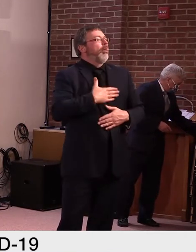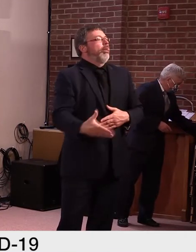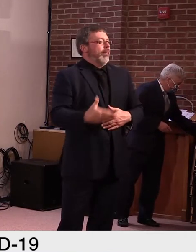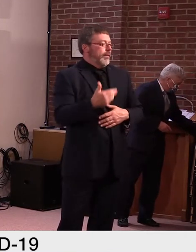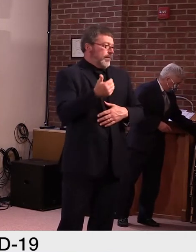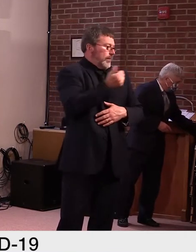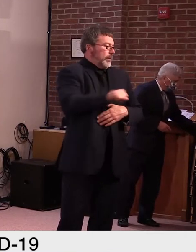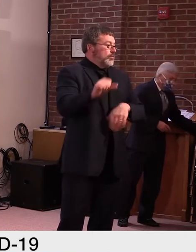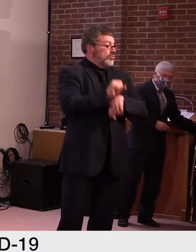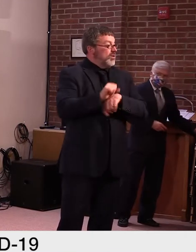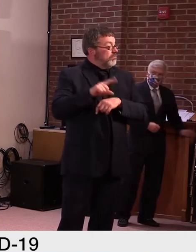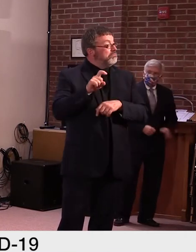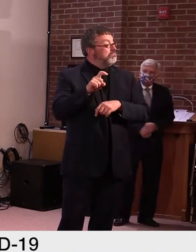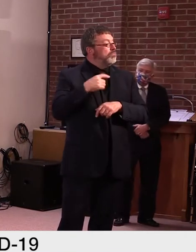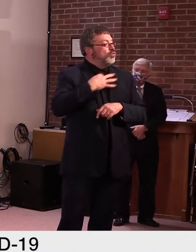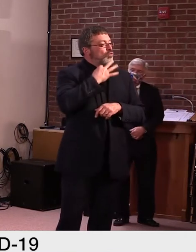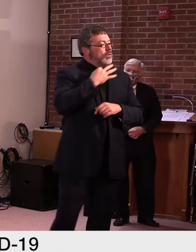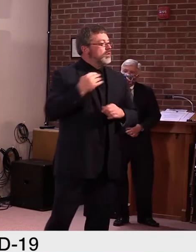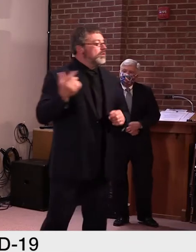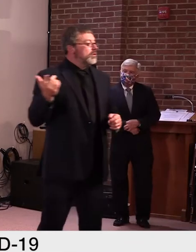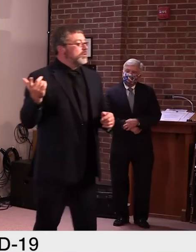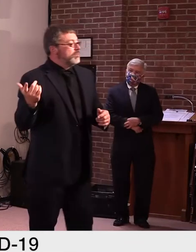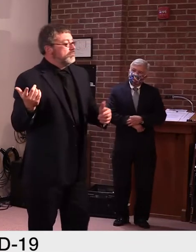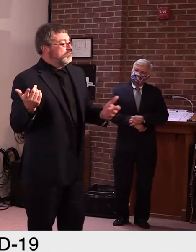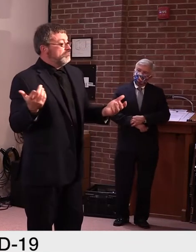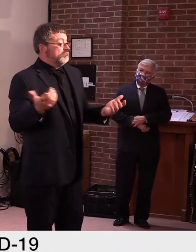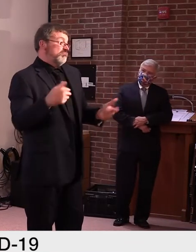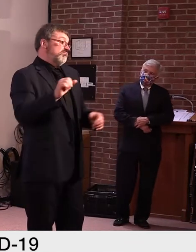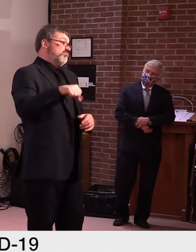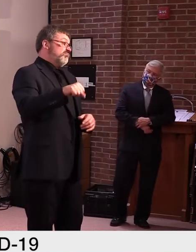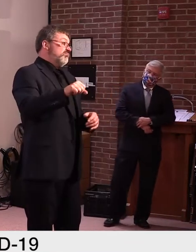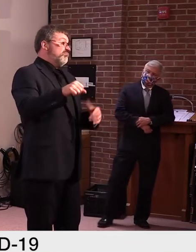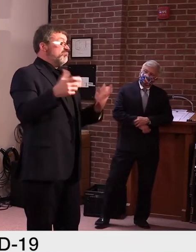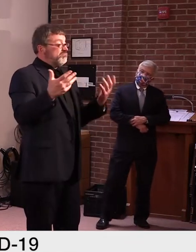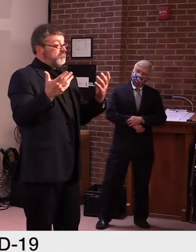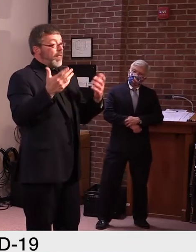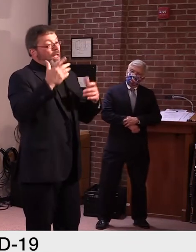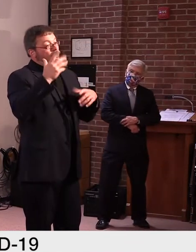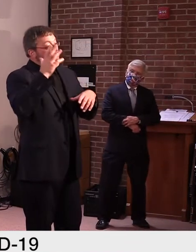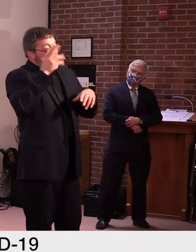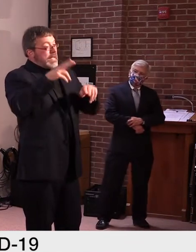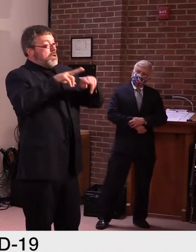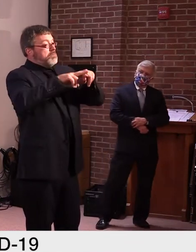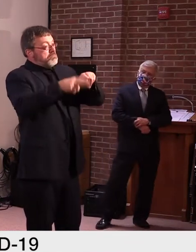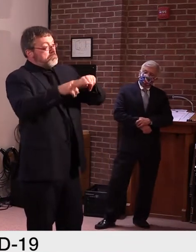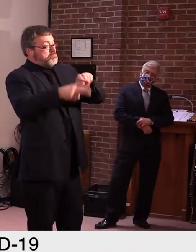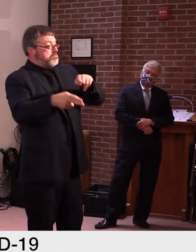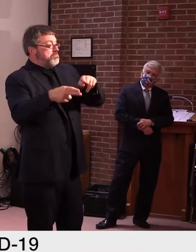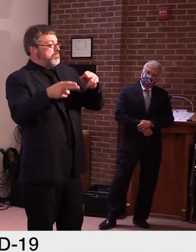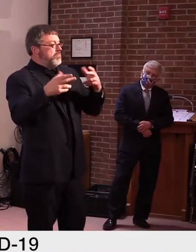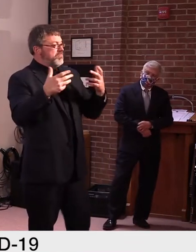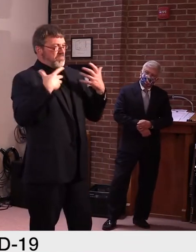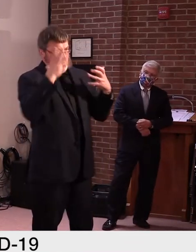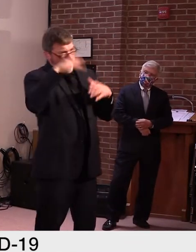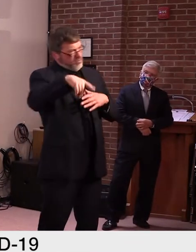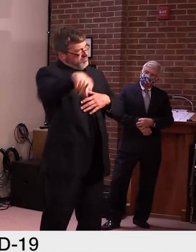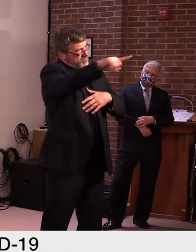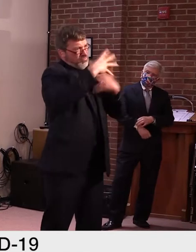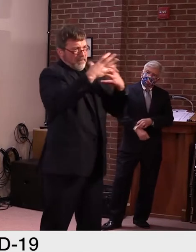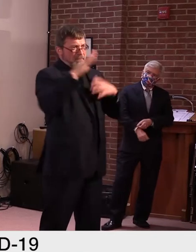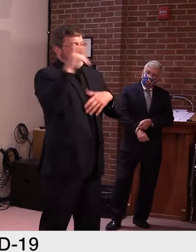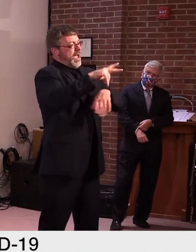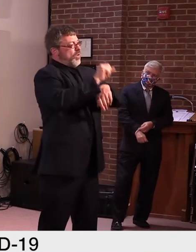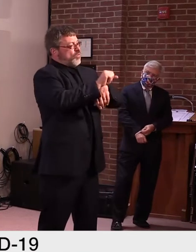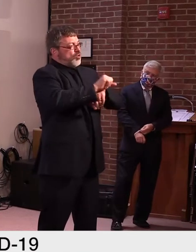had, uh, not too long ago. Uh, so we're making gains. Uh, and again, we want to put people back to work, get them off, uh,